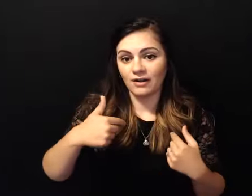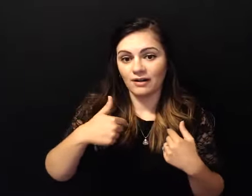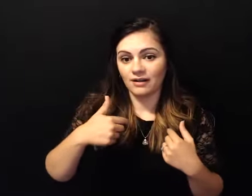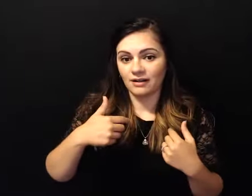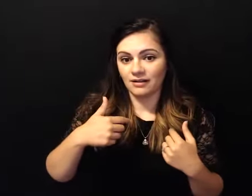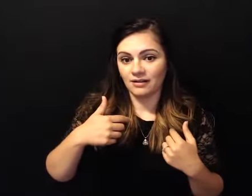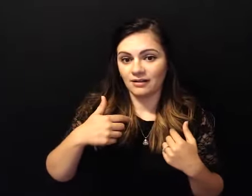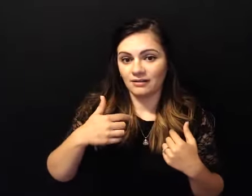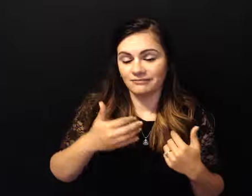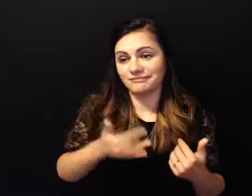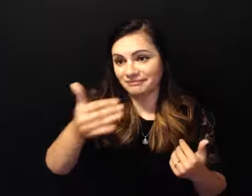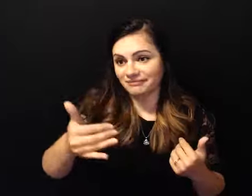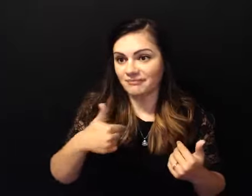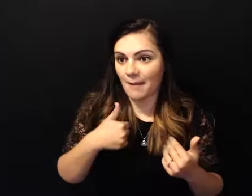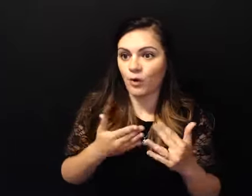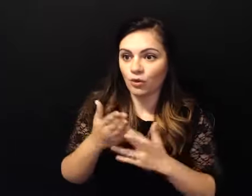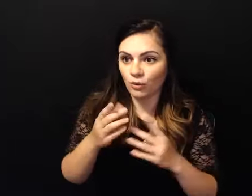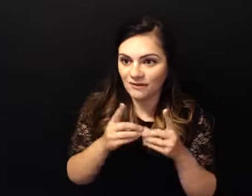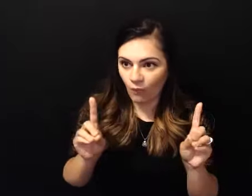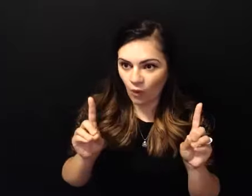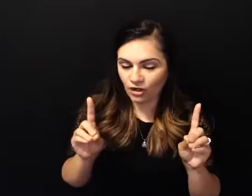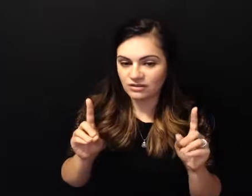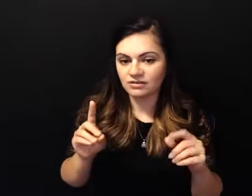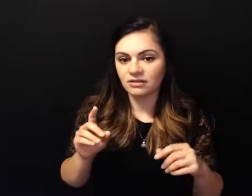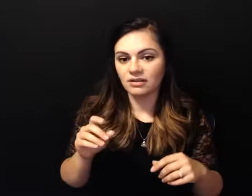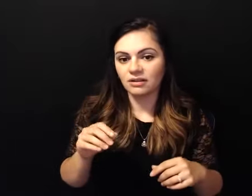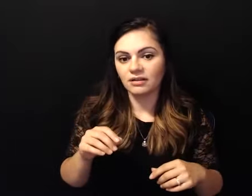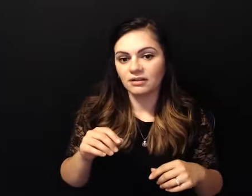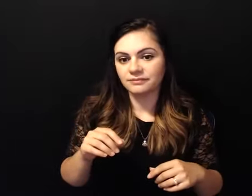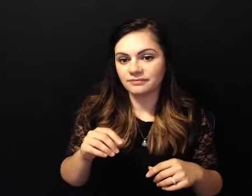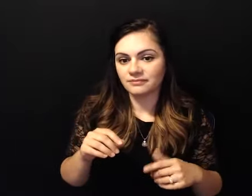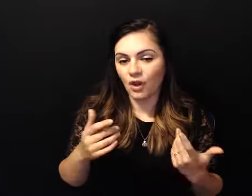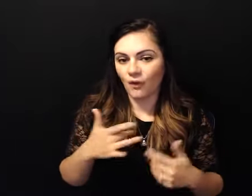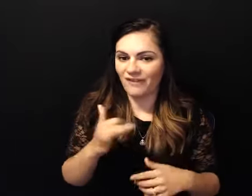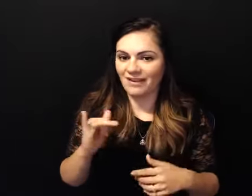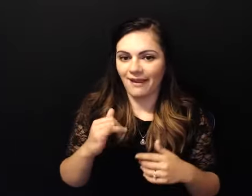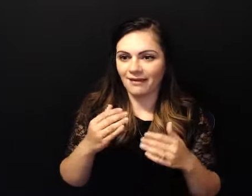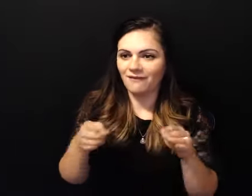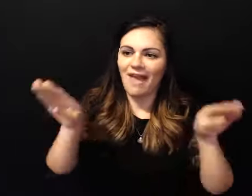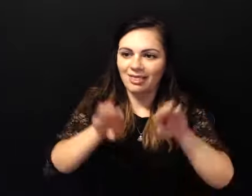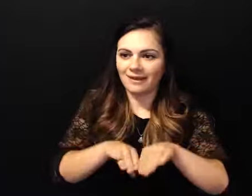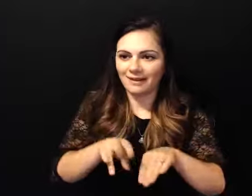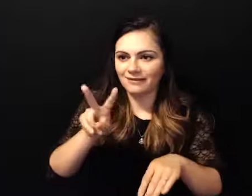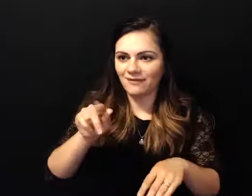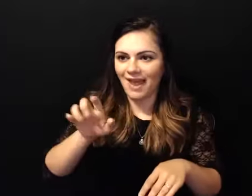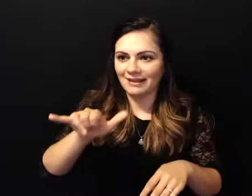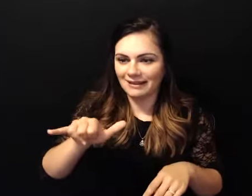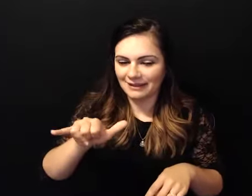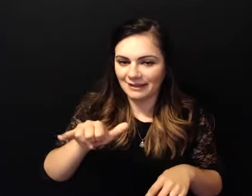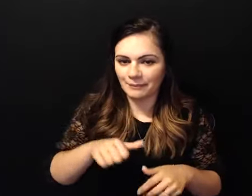going through a low light in my life one of the valleys you know my getting a wound where god can get in as uh timmy said or